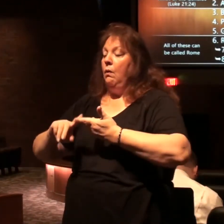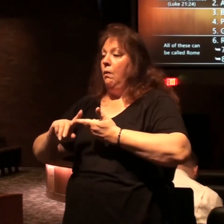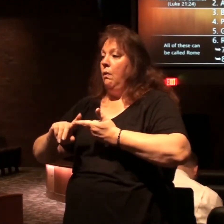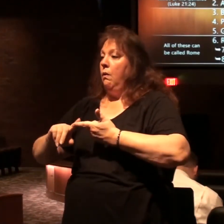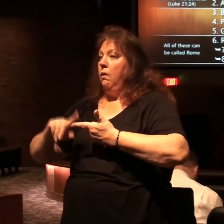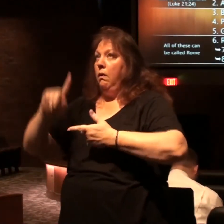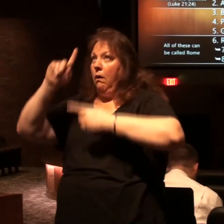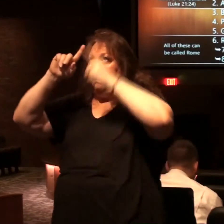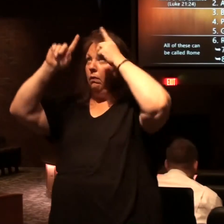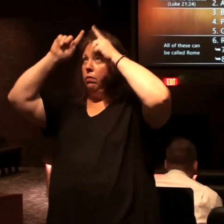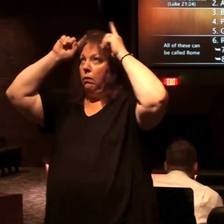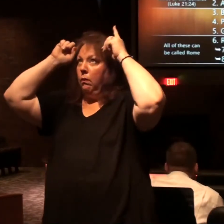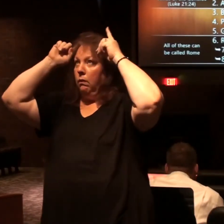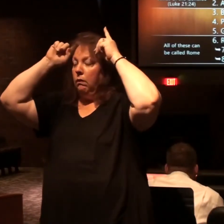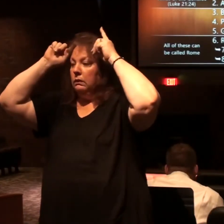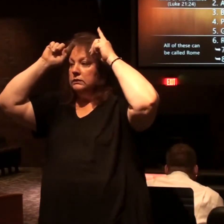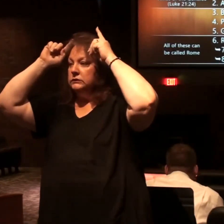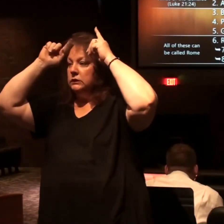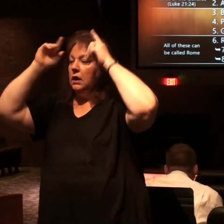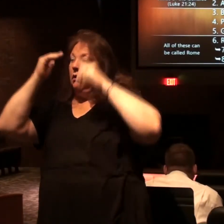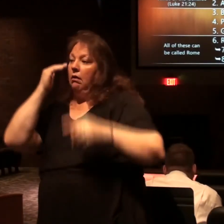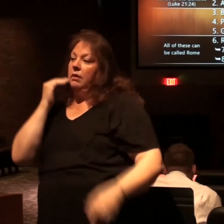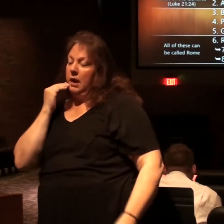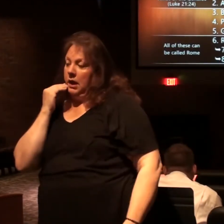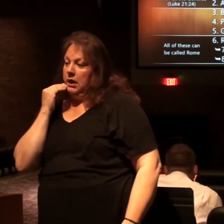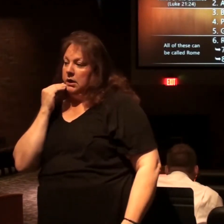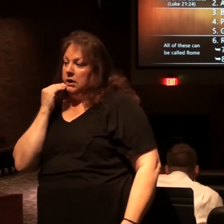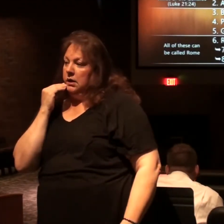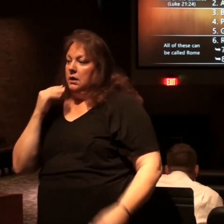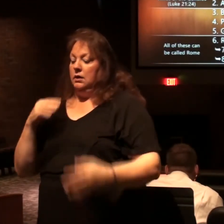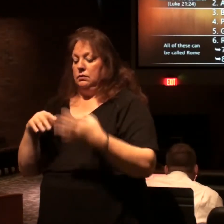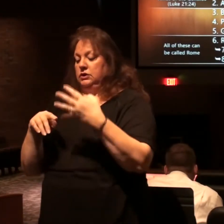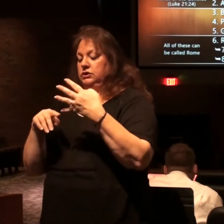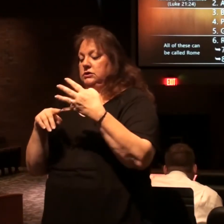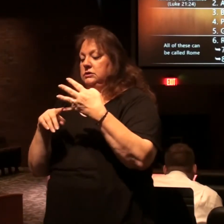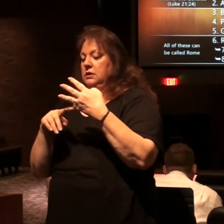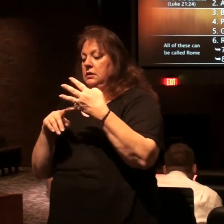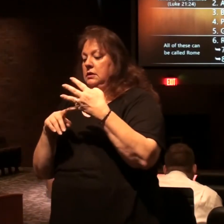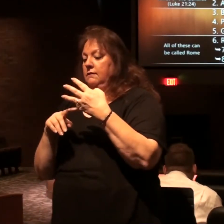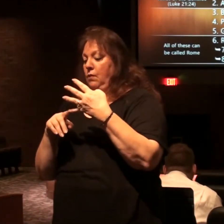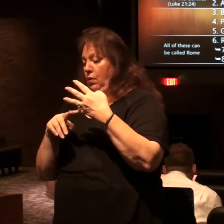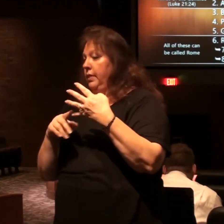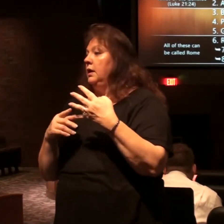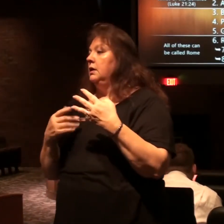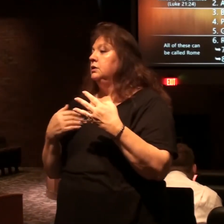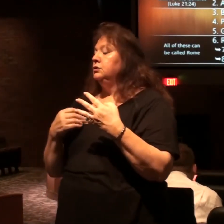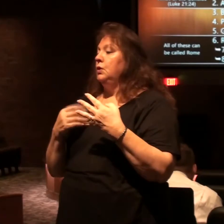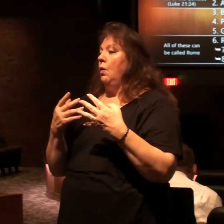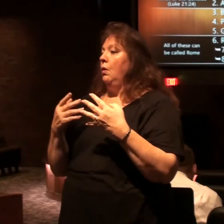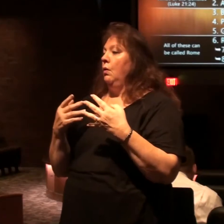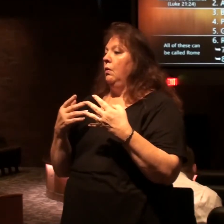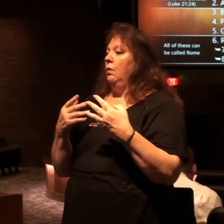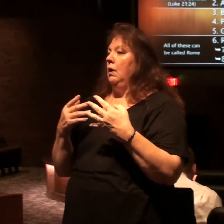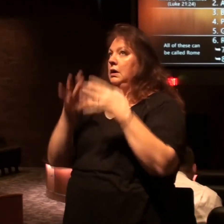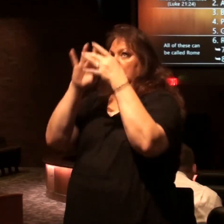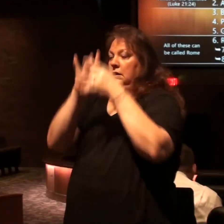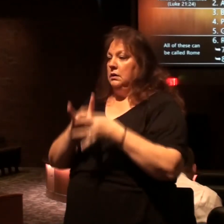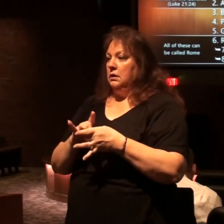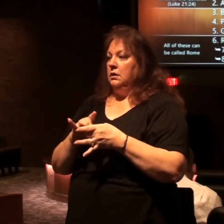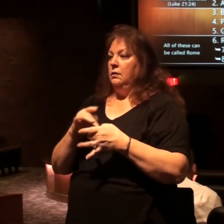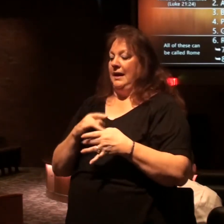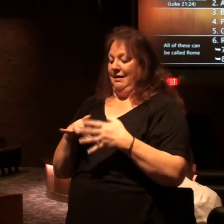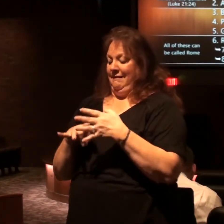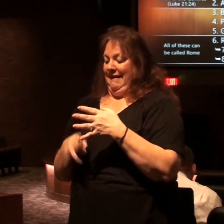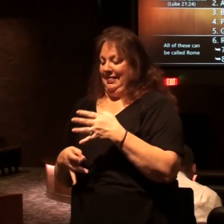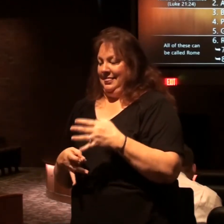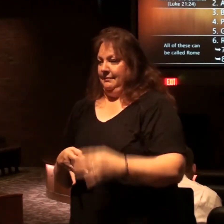are horns on the beast which is the fourth Roman end so the connection is here so you have eight